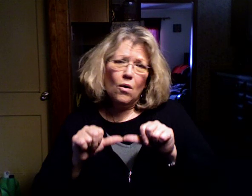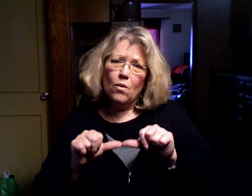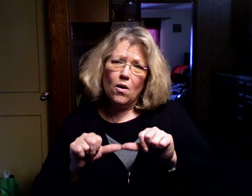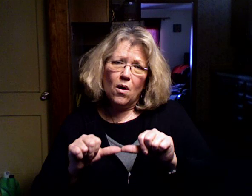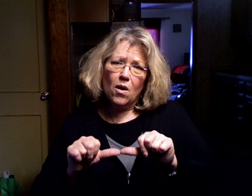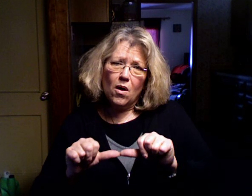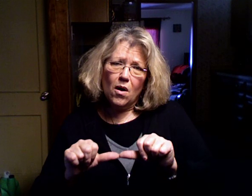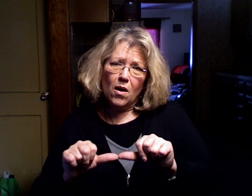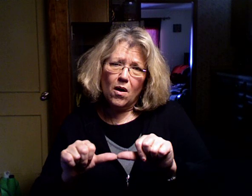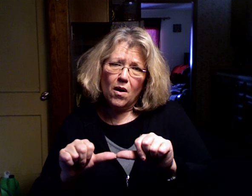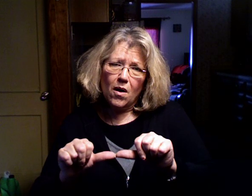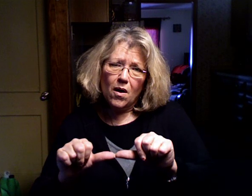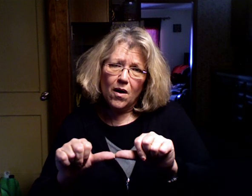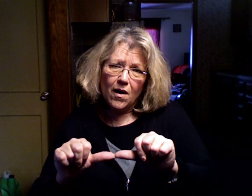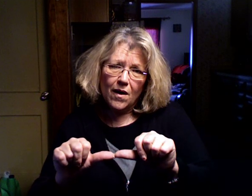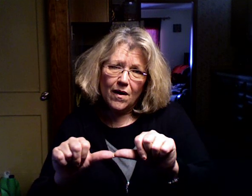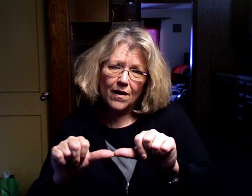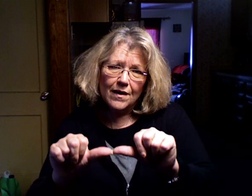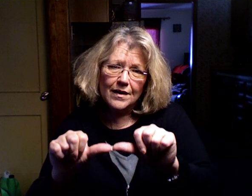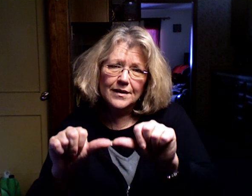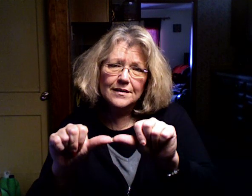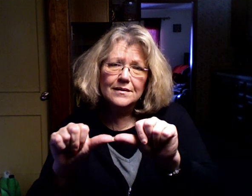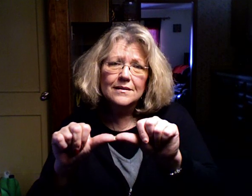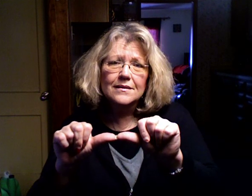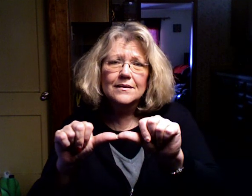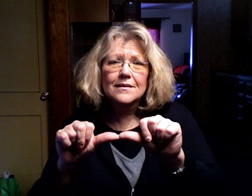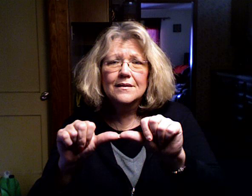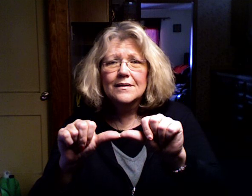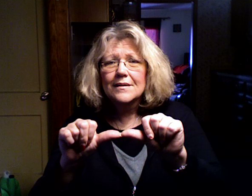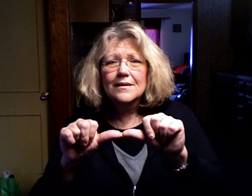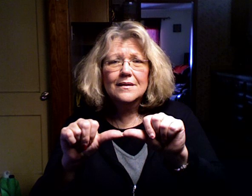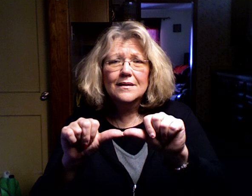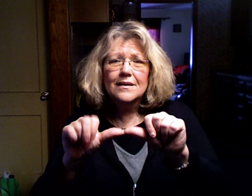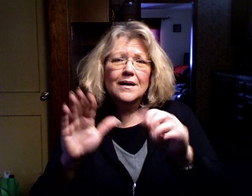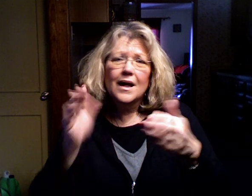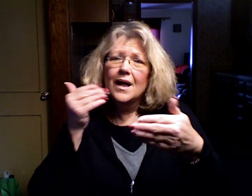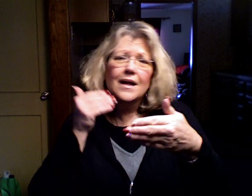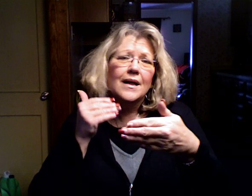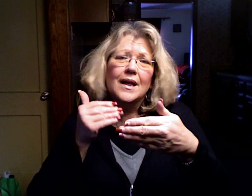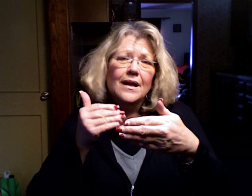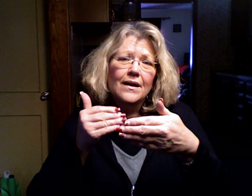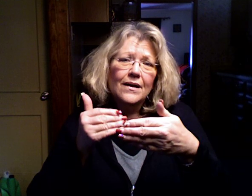home Here